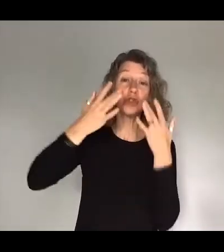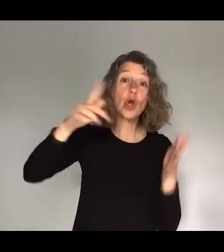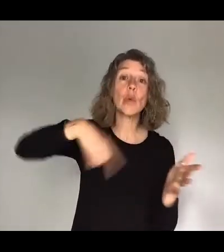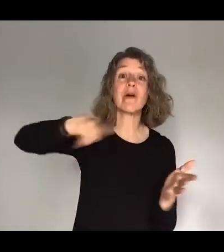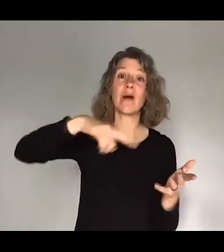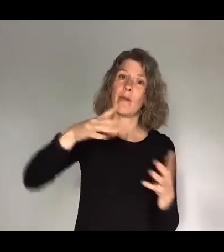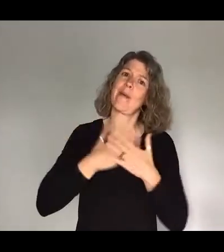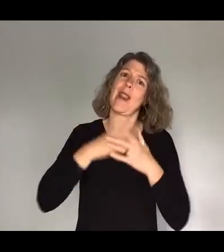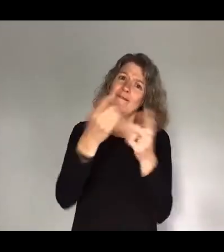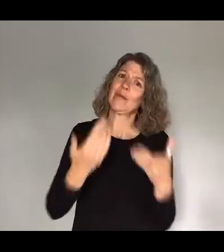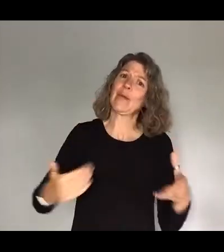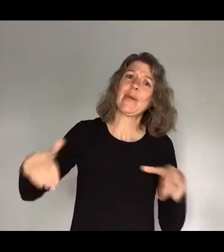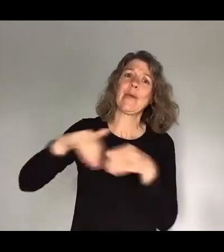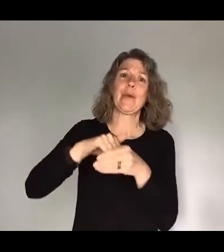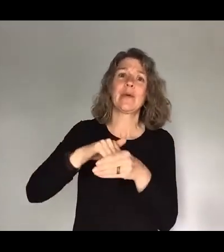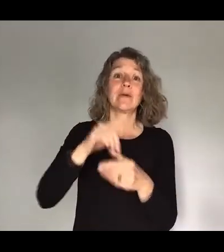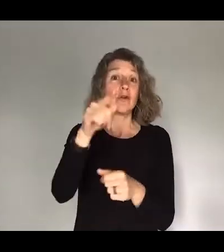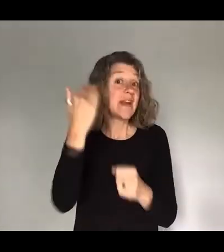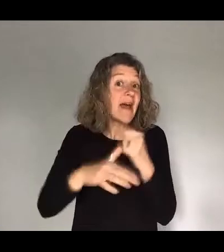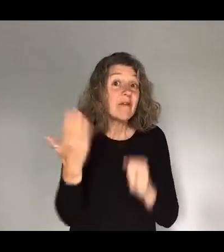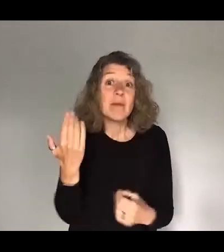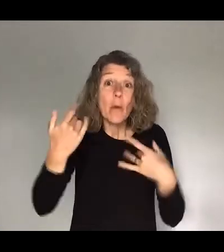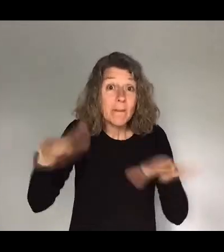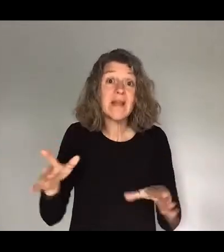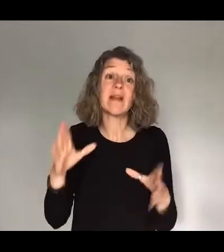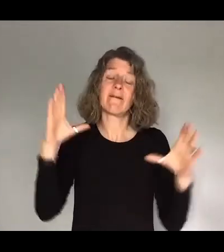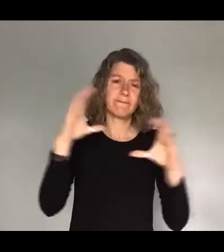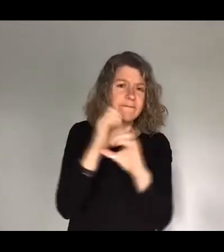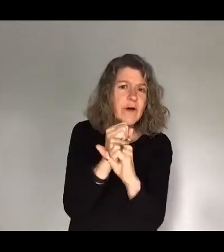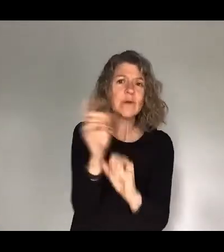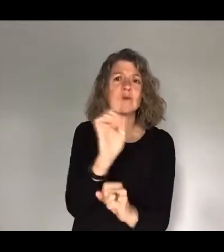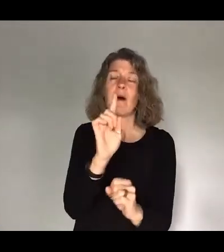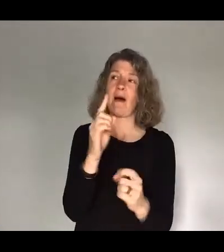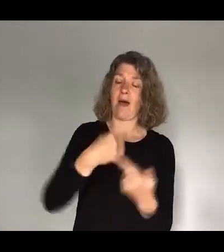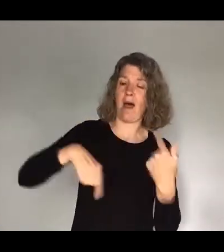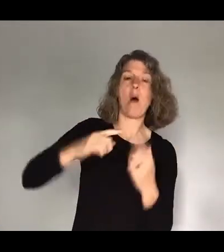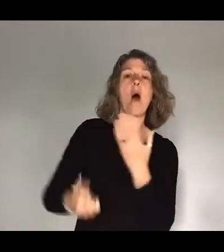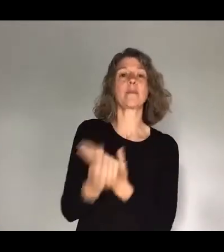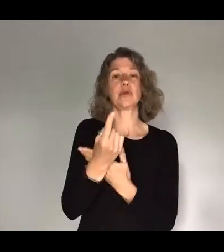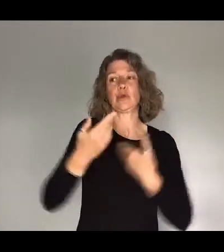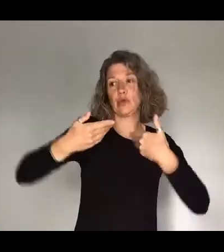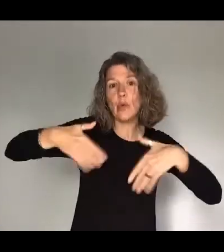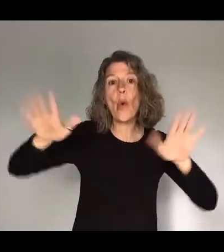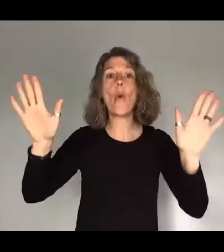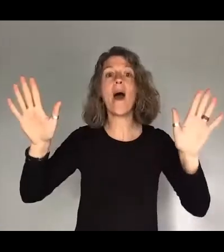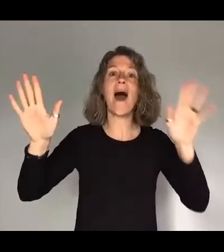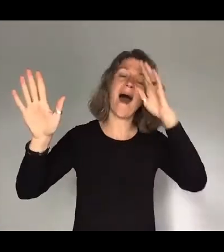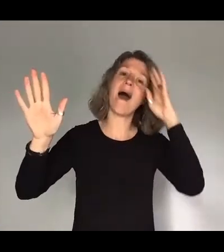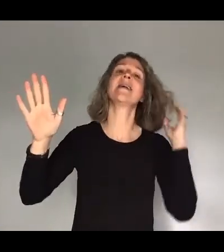there with us. If you've never been before, Focus is our chance to go away, to spend more time getting to know each